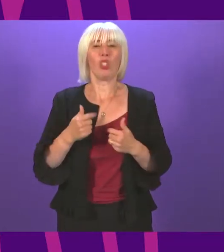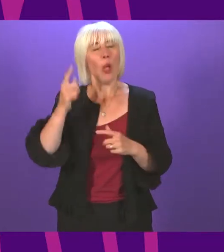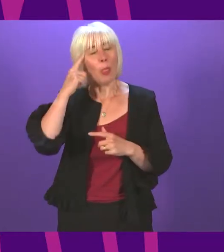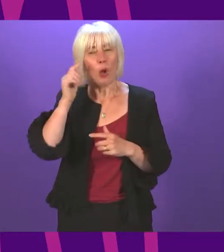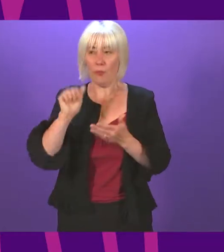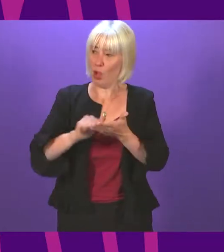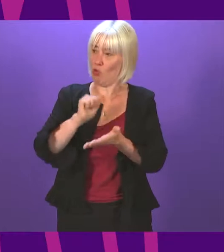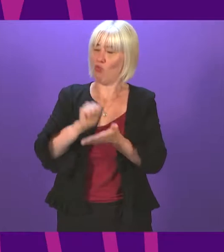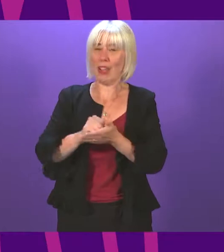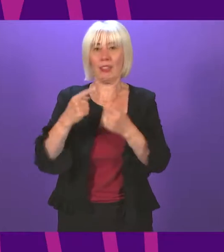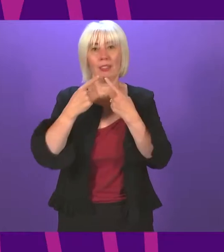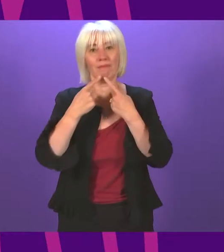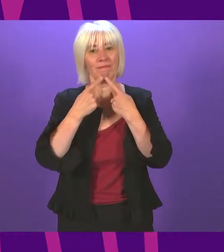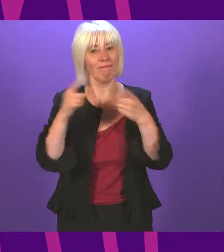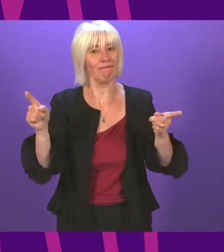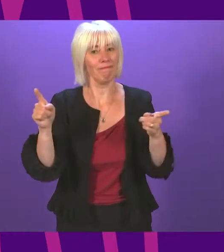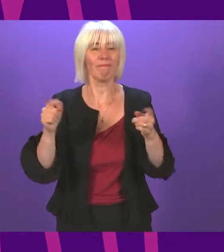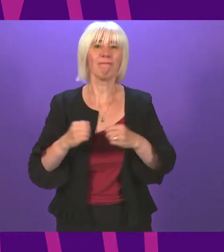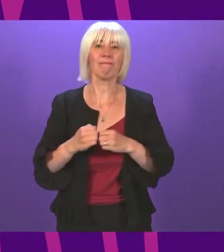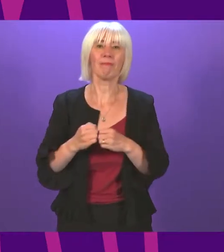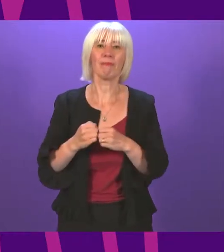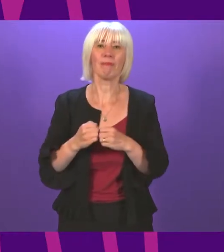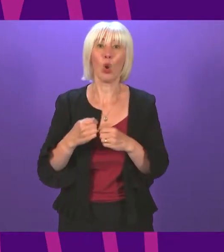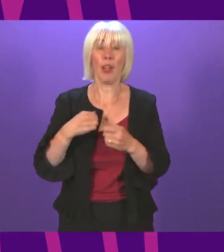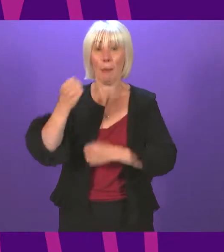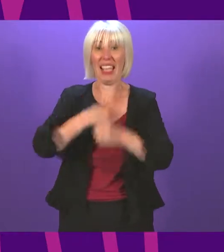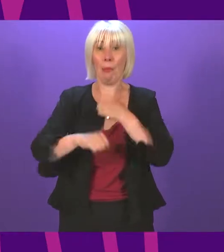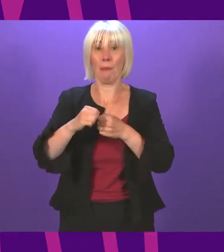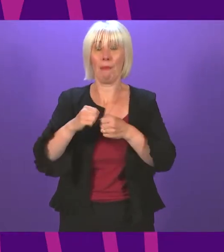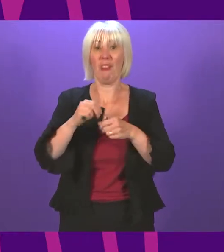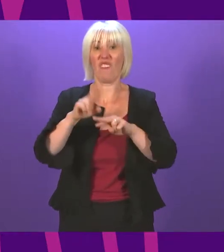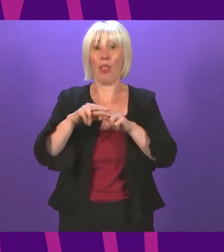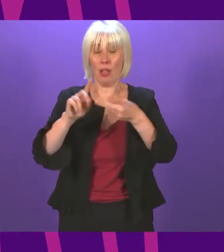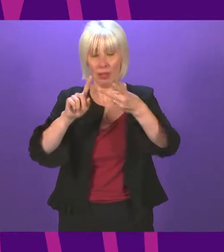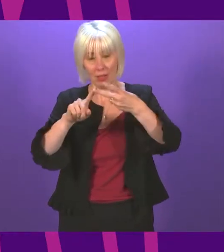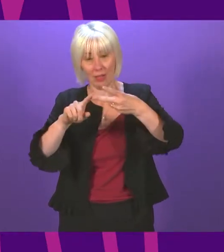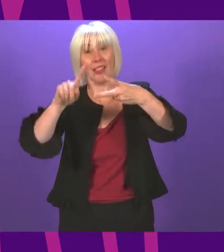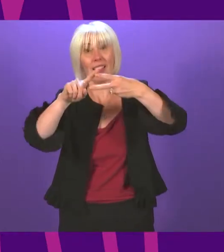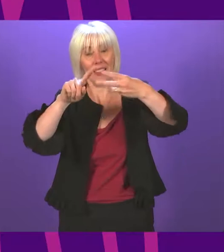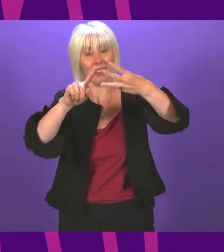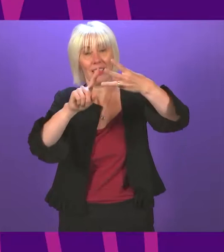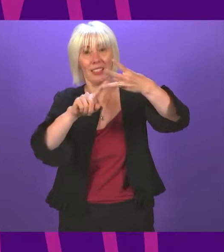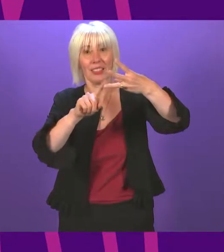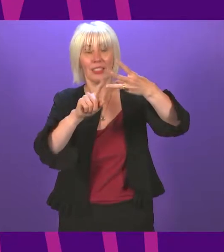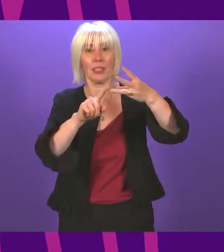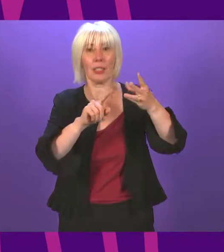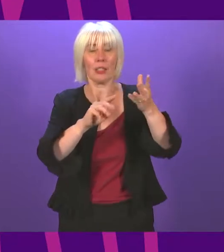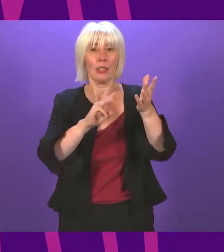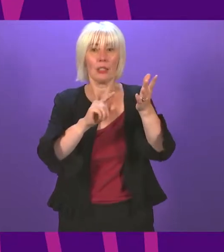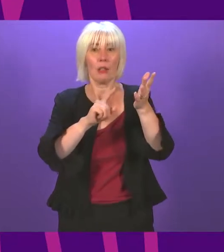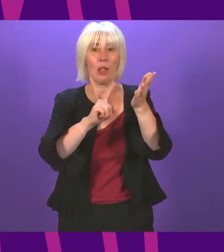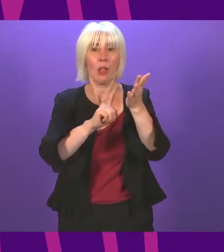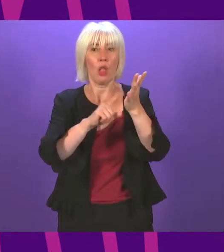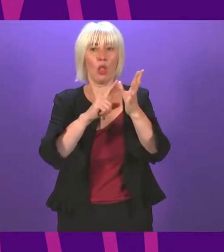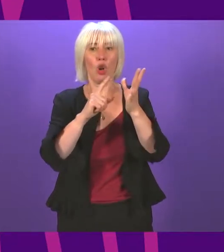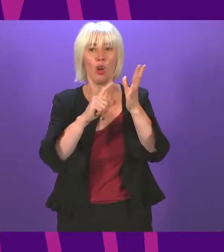to mention her in the chamber like I did when I became my dad last time. A shout-out to baby Morgan McGregor as it is my first